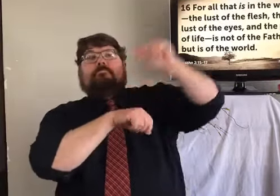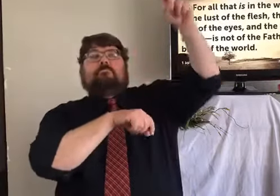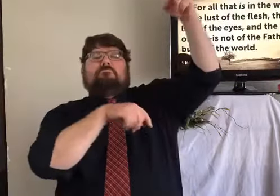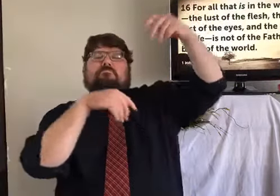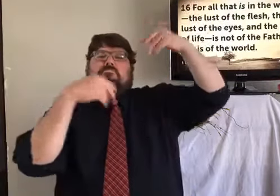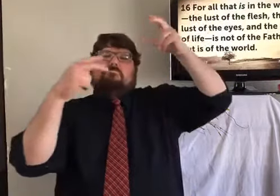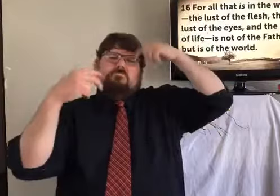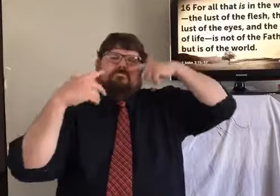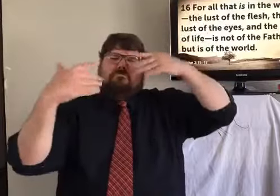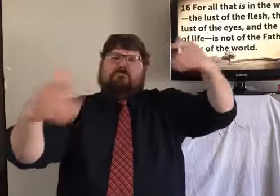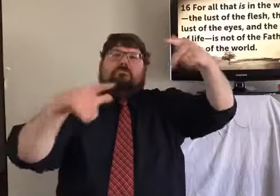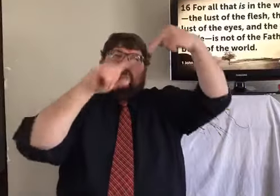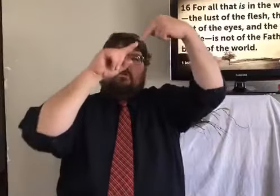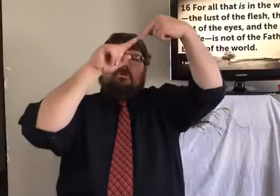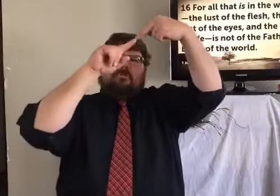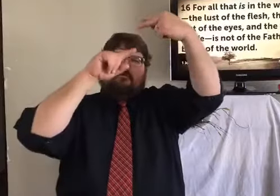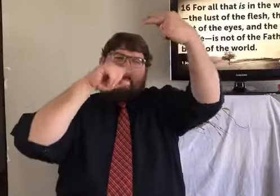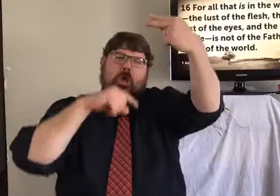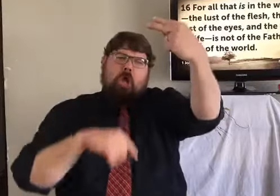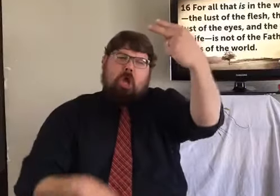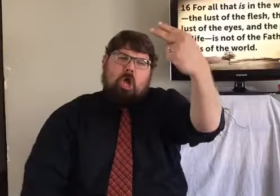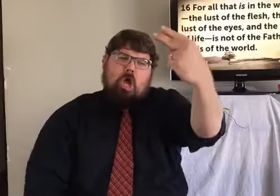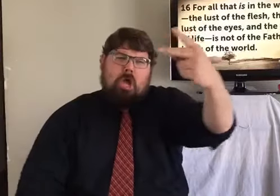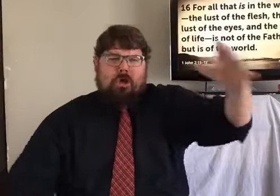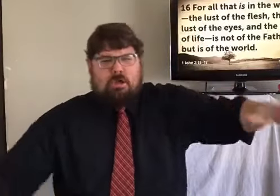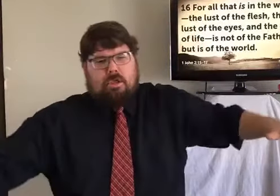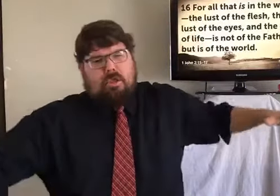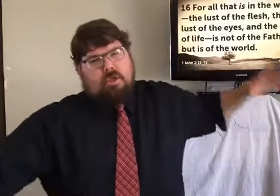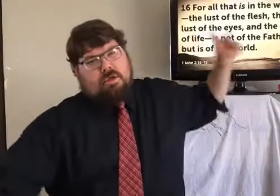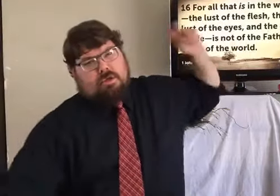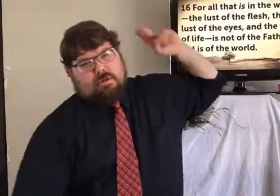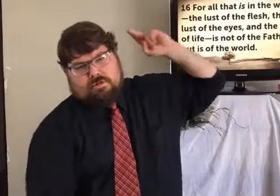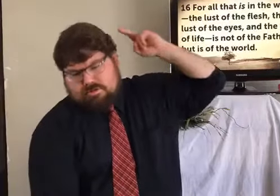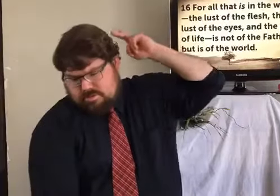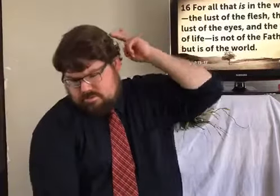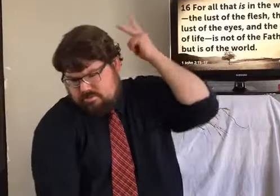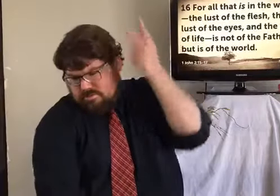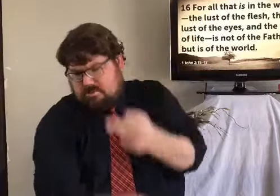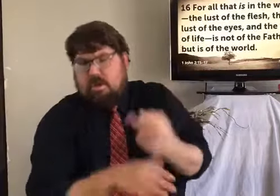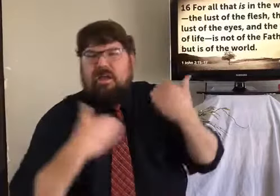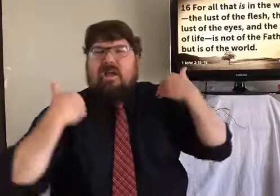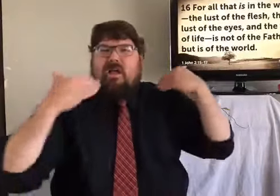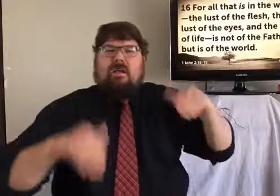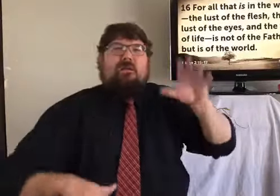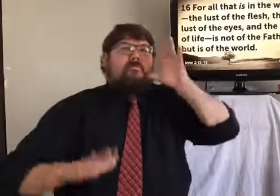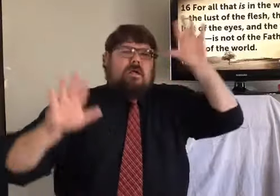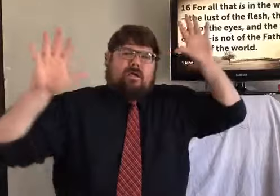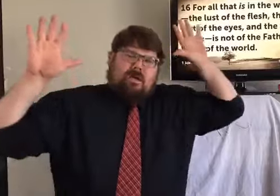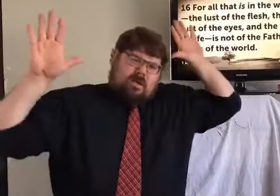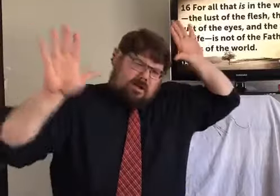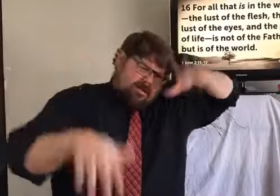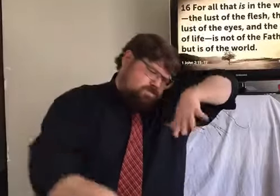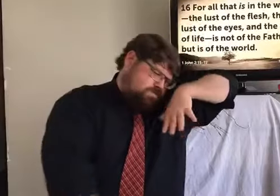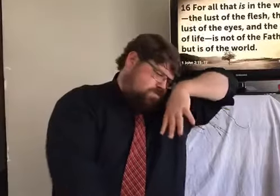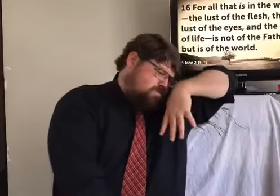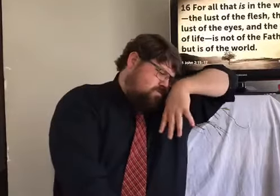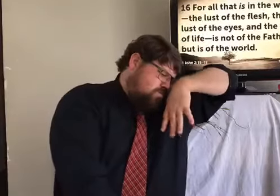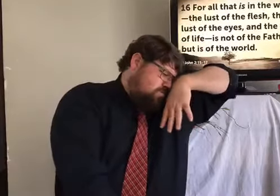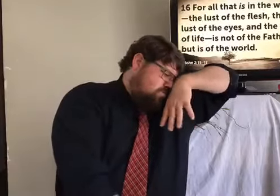control it. And then also, he went up to the top of the temple and he said, Jesus, go ahead and fall. Go ahead and jump off. And your